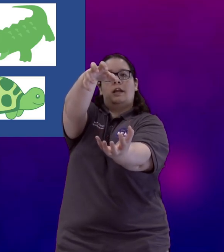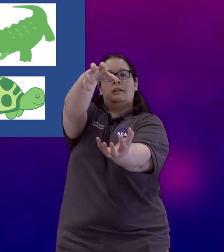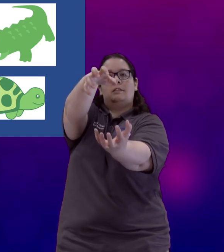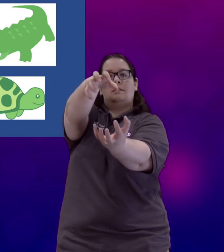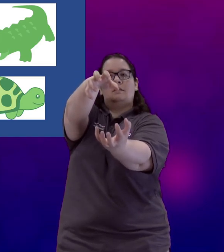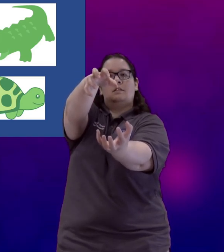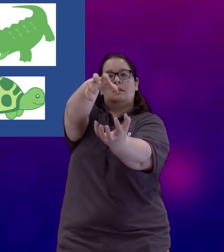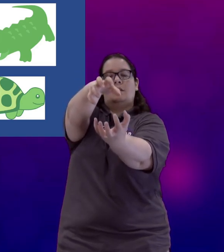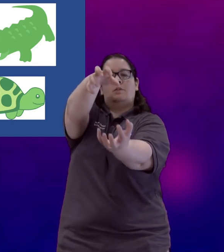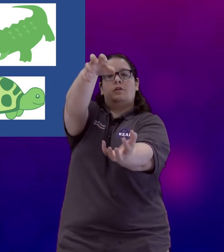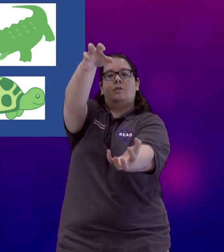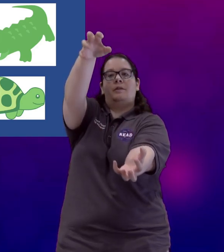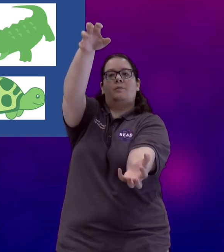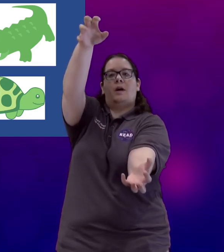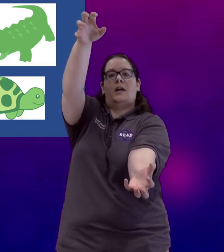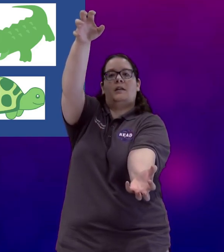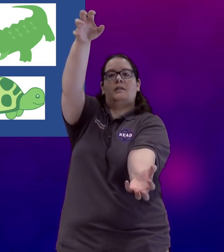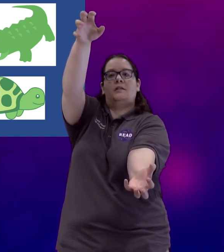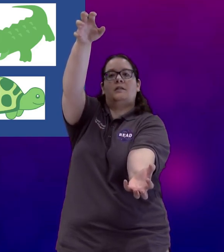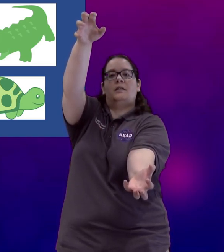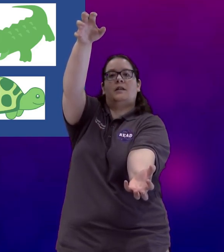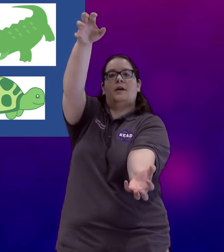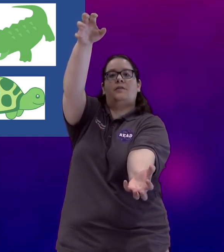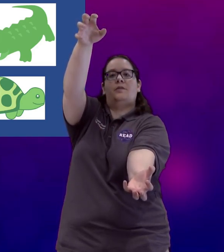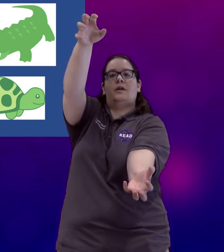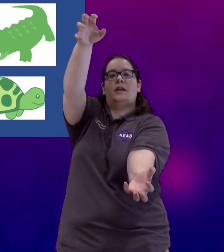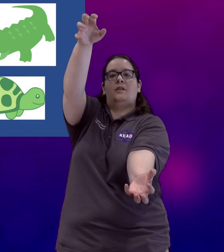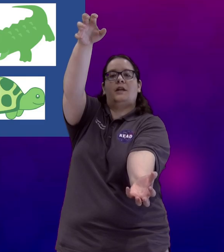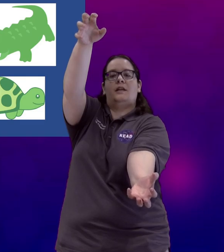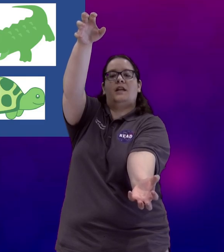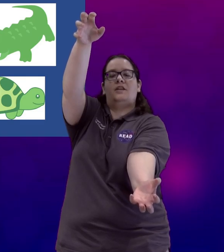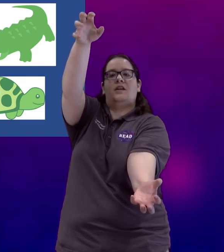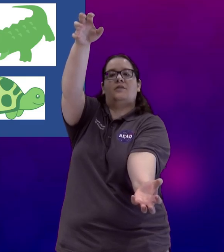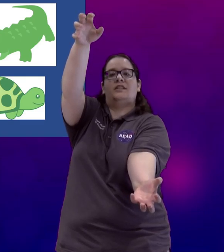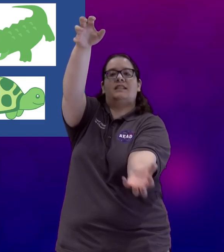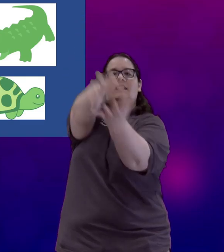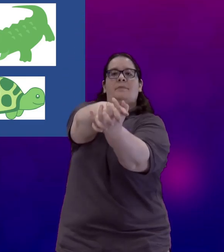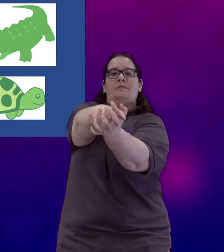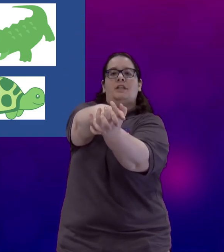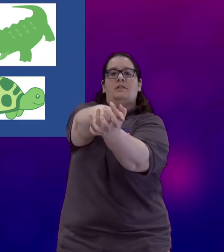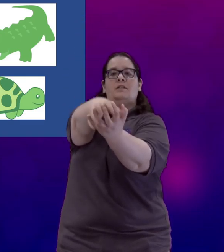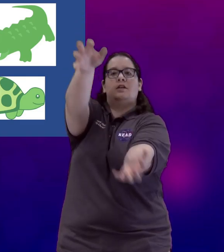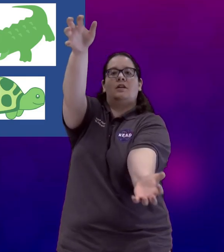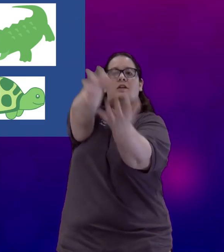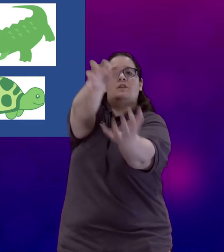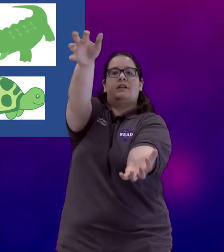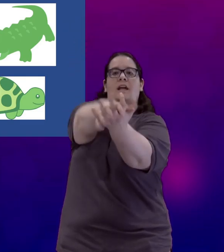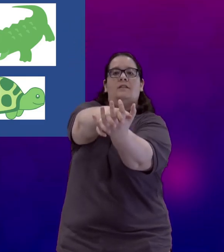hands and we're going to open them wide like the mouth of crocodile or an alligator and we're going to snap them shut. Crocodile